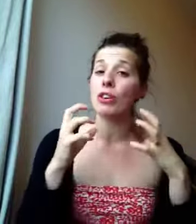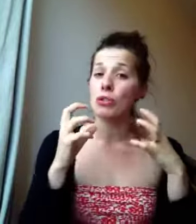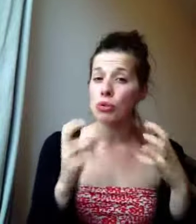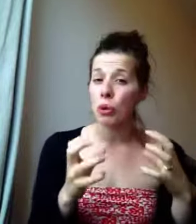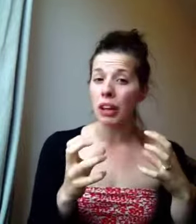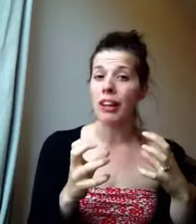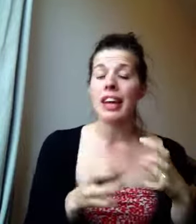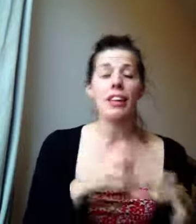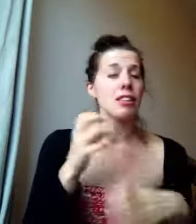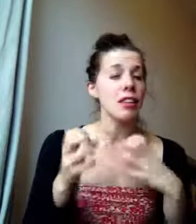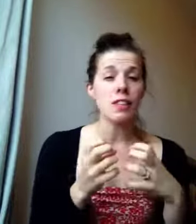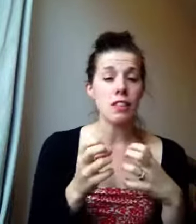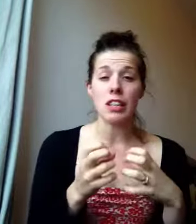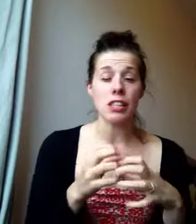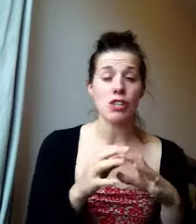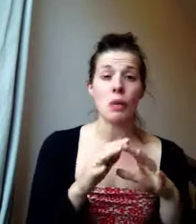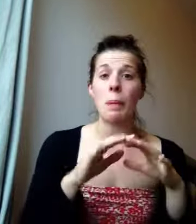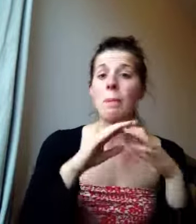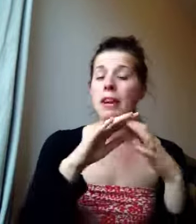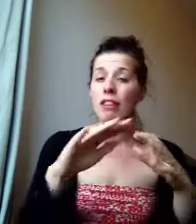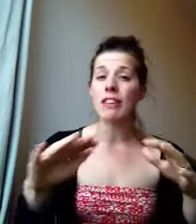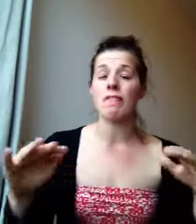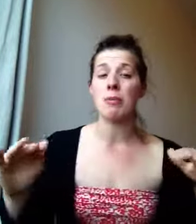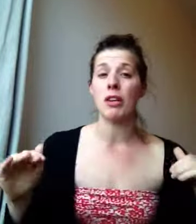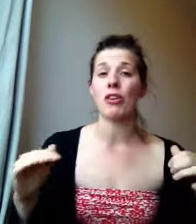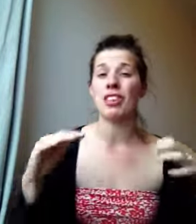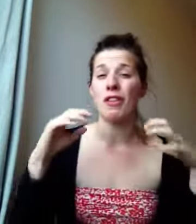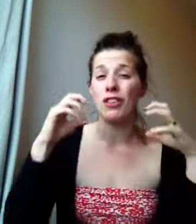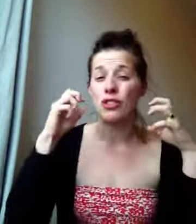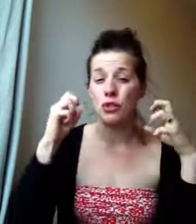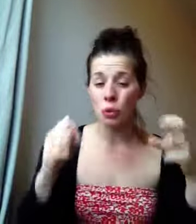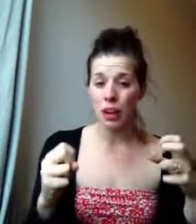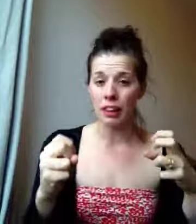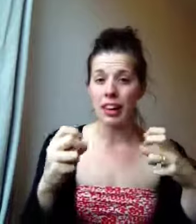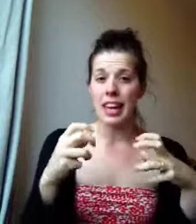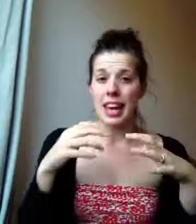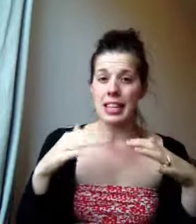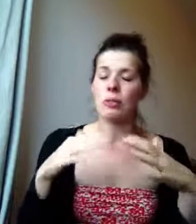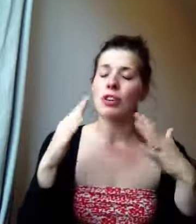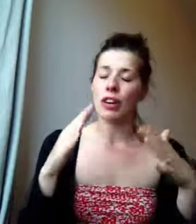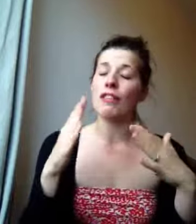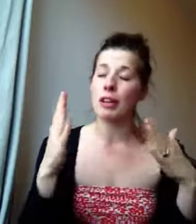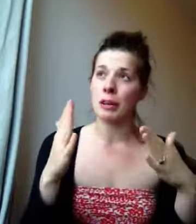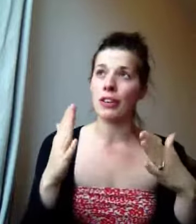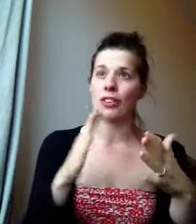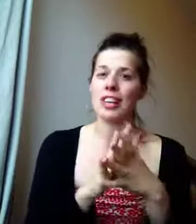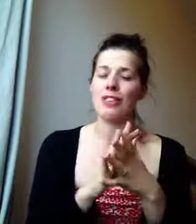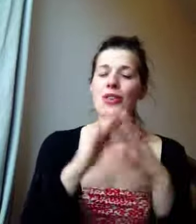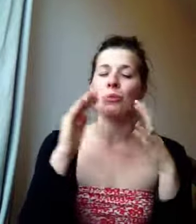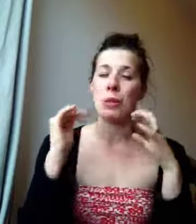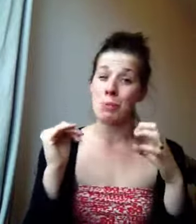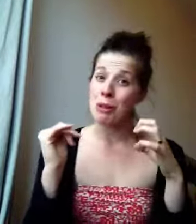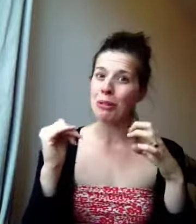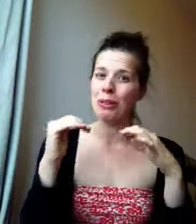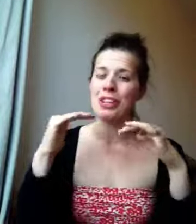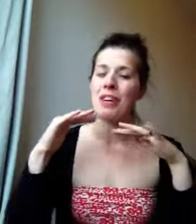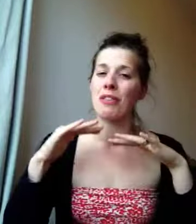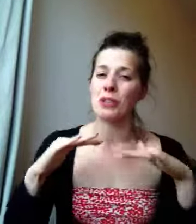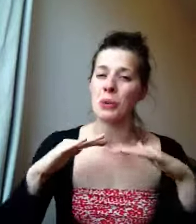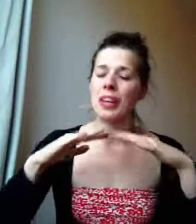our soil, there's lots of studies that show the mineral and vitamin content of our soil is, sorry, not vitamin content also, but the mineral content of our soil